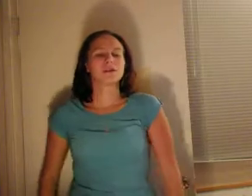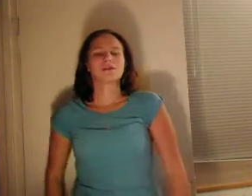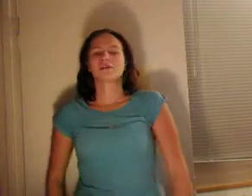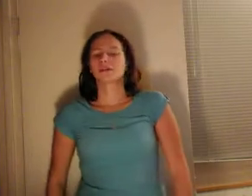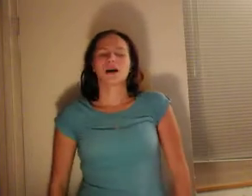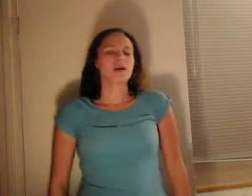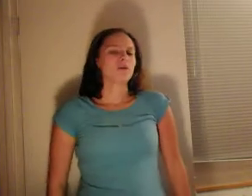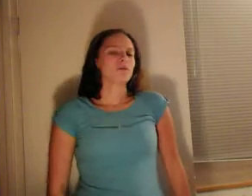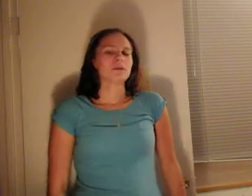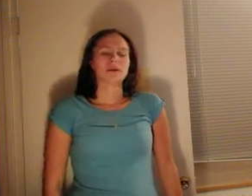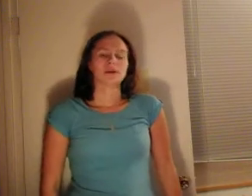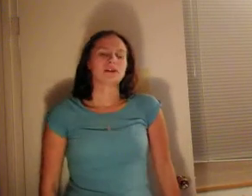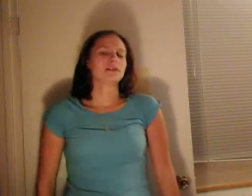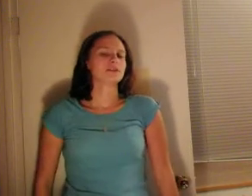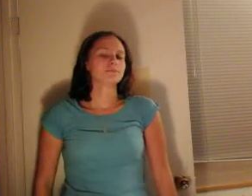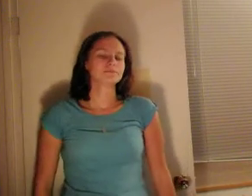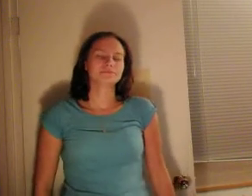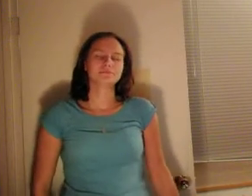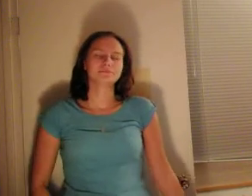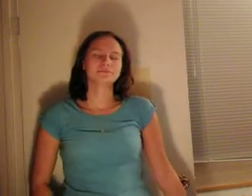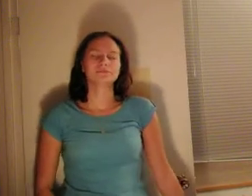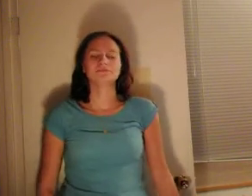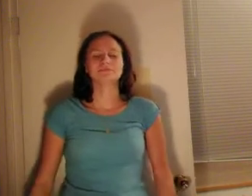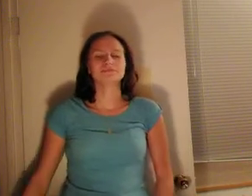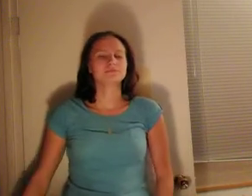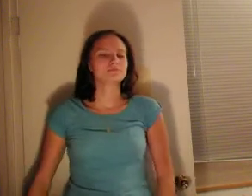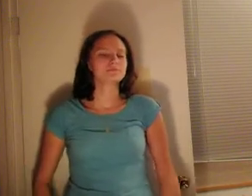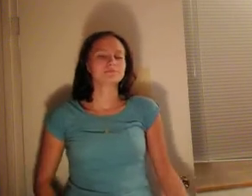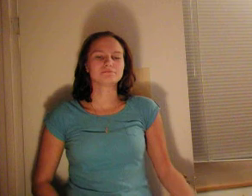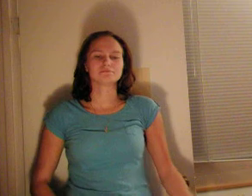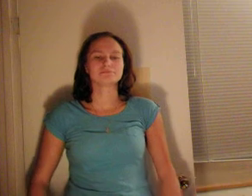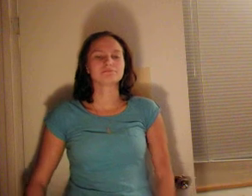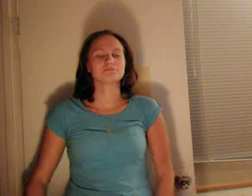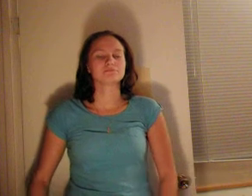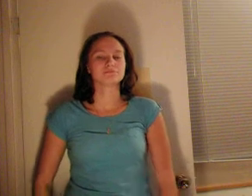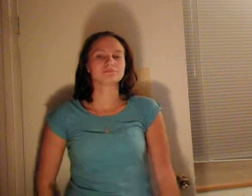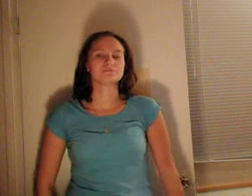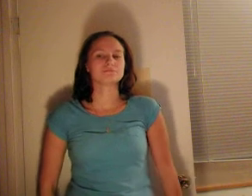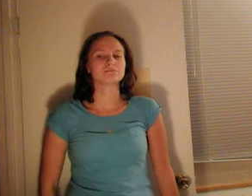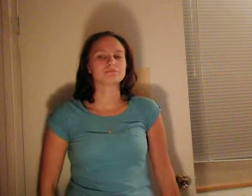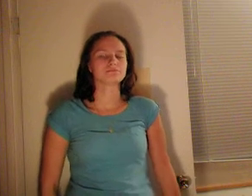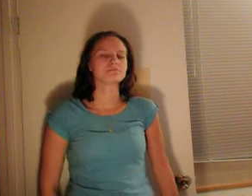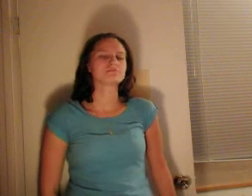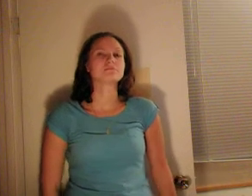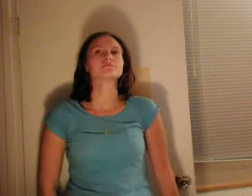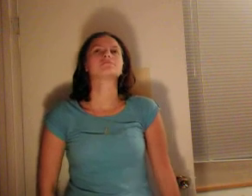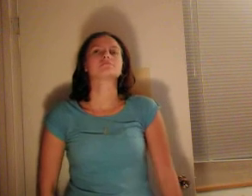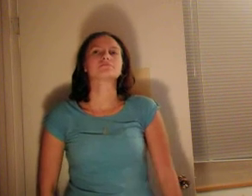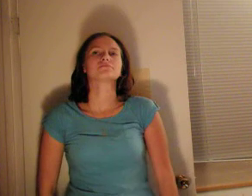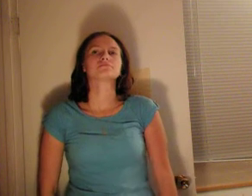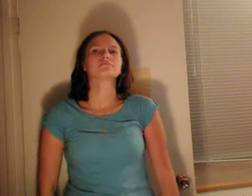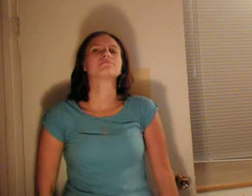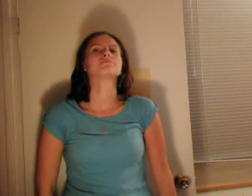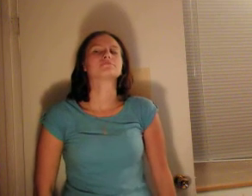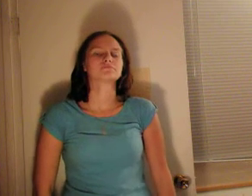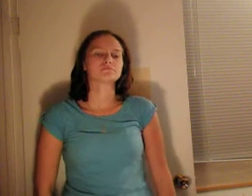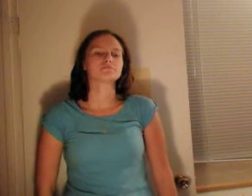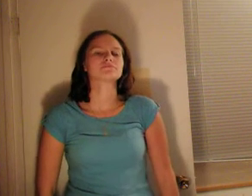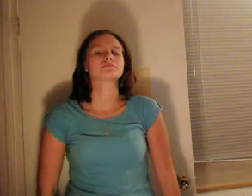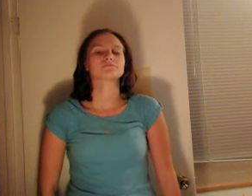really want be the her head as I don't really in